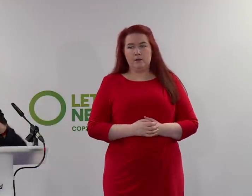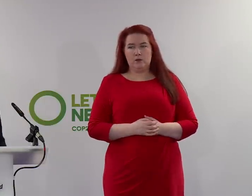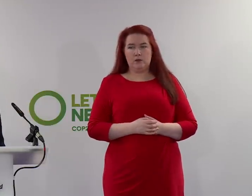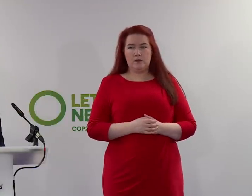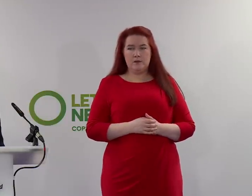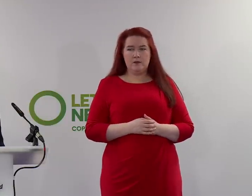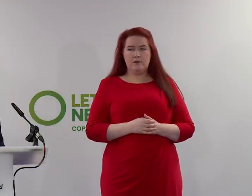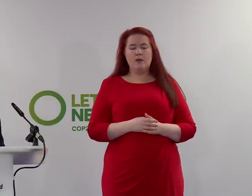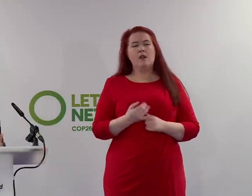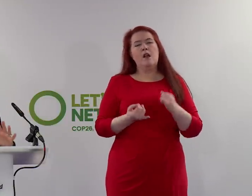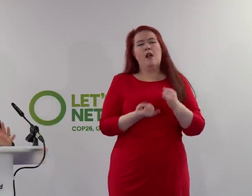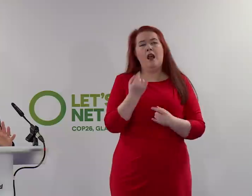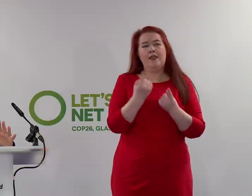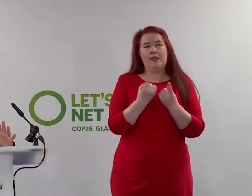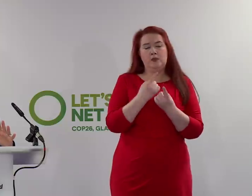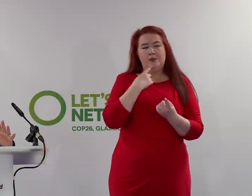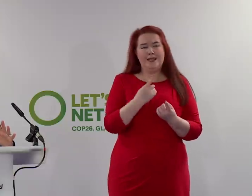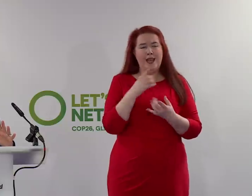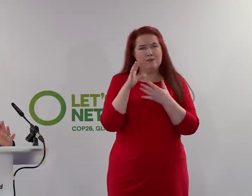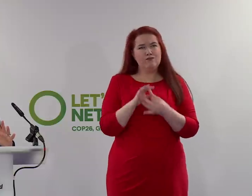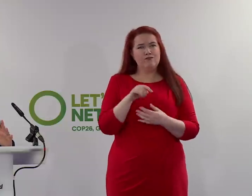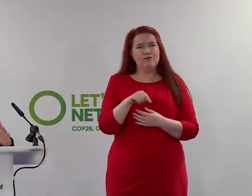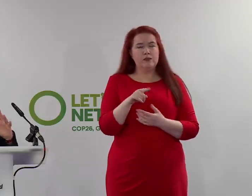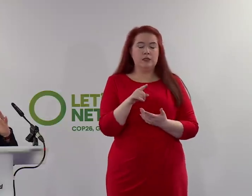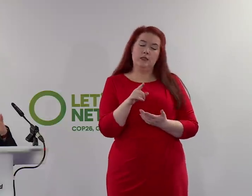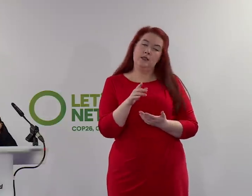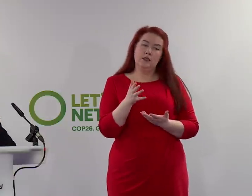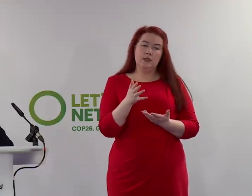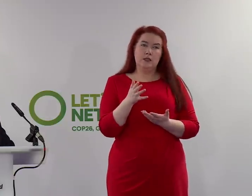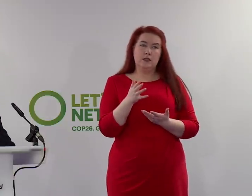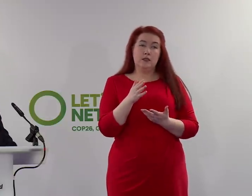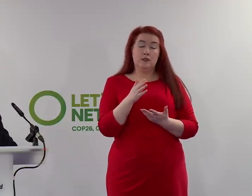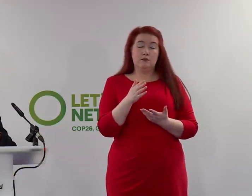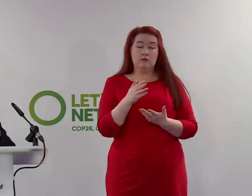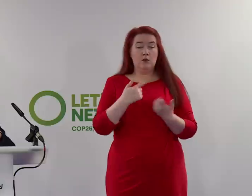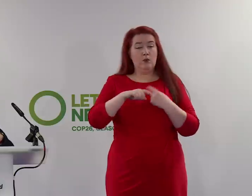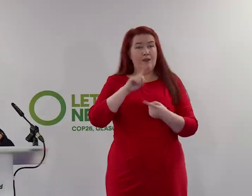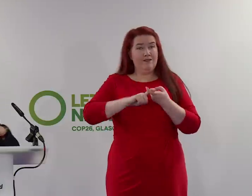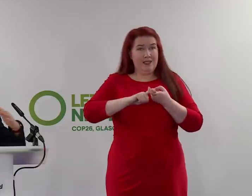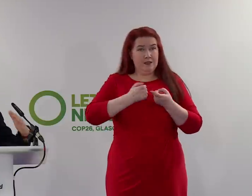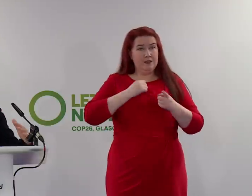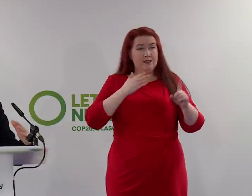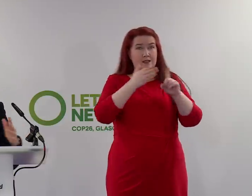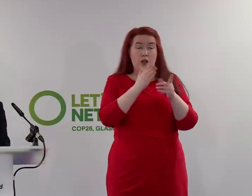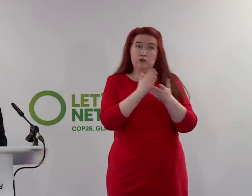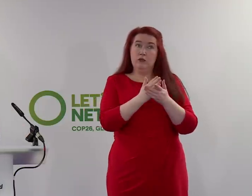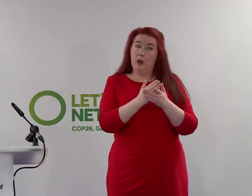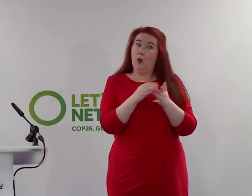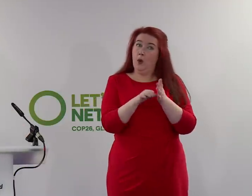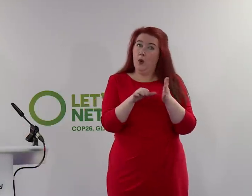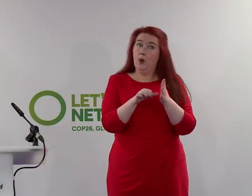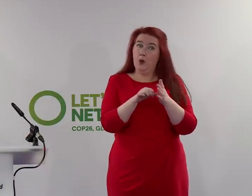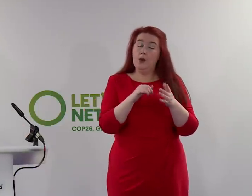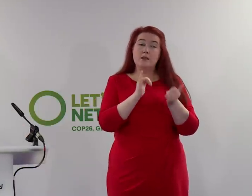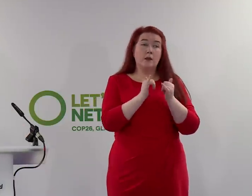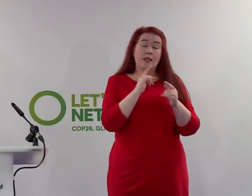The last thing I would say on this, these targets that we set are stretching. Some years we will meet them, other years we will